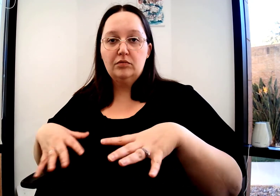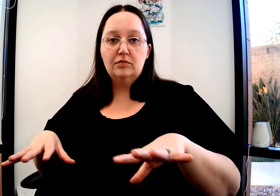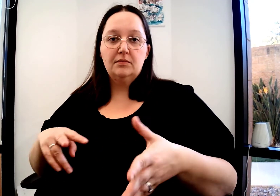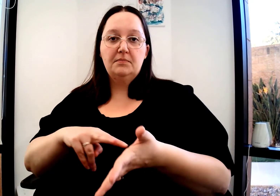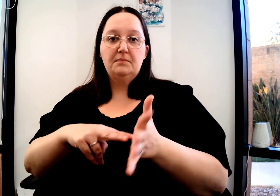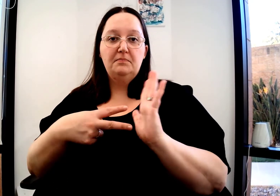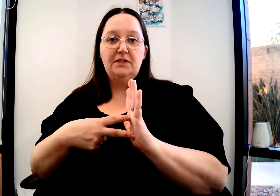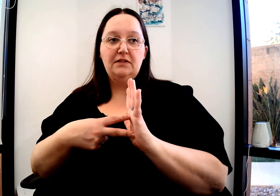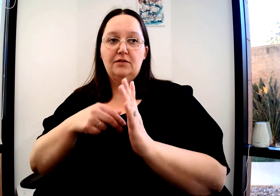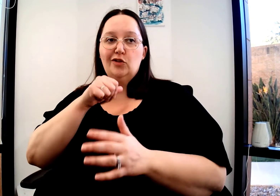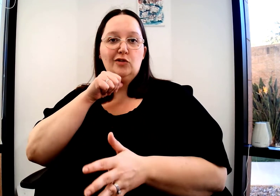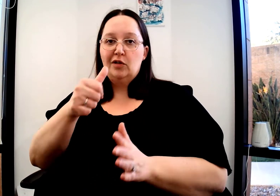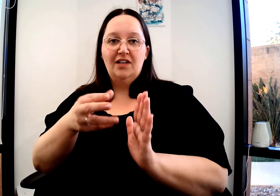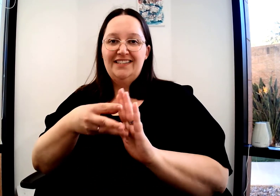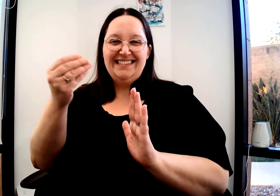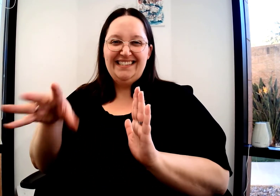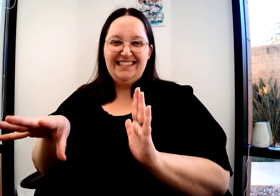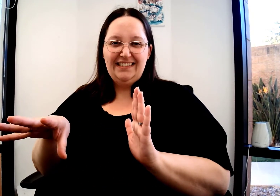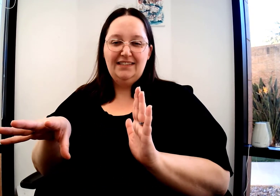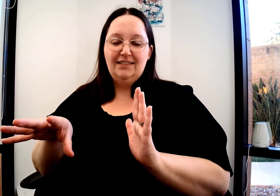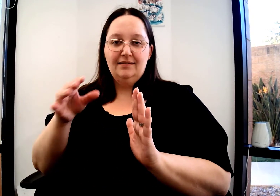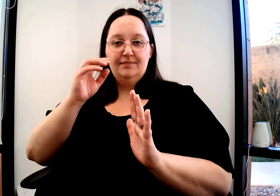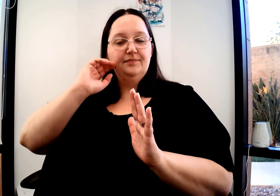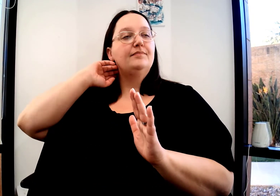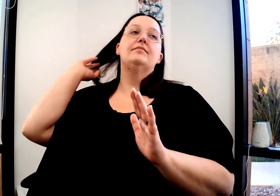-dominant. So cheap clothing means it wasn't expensive.